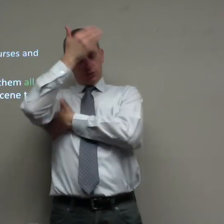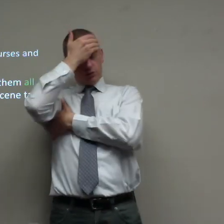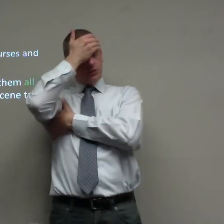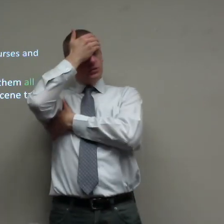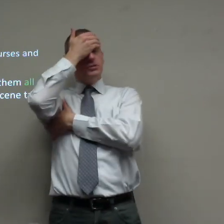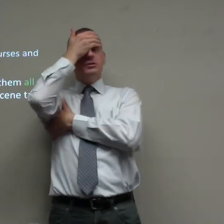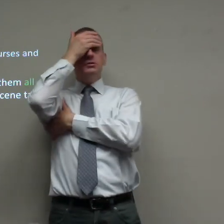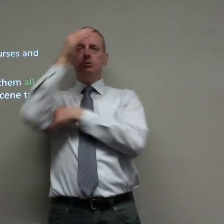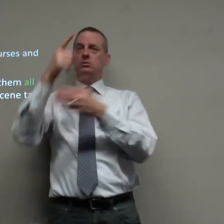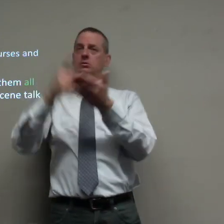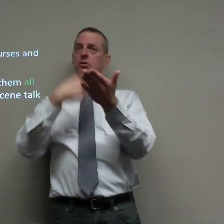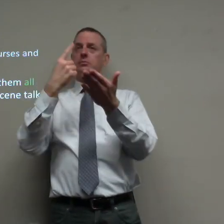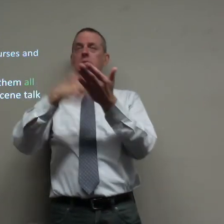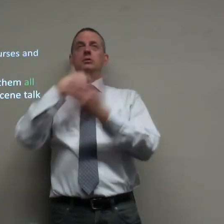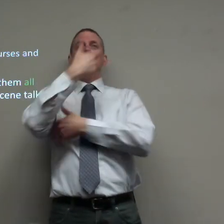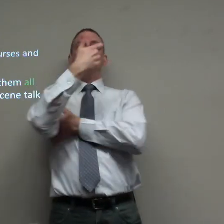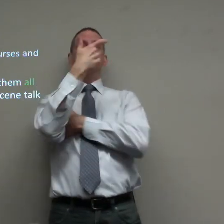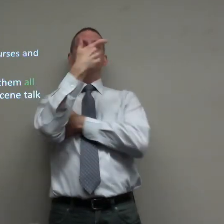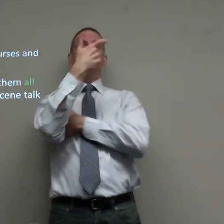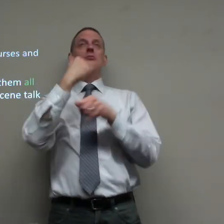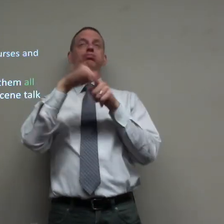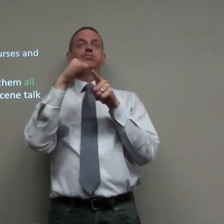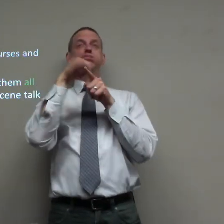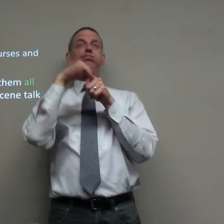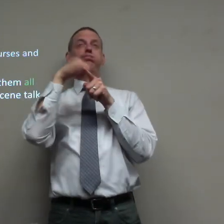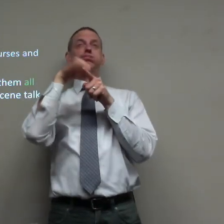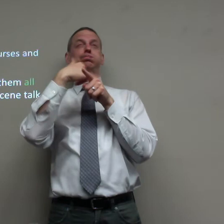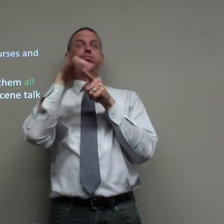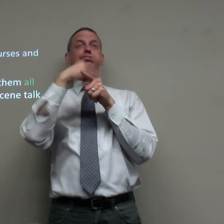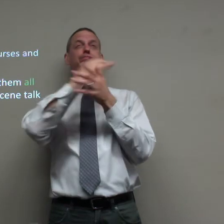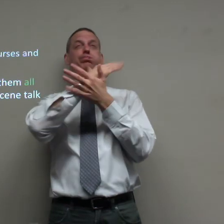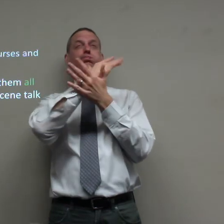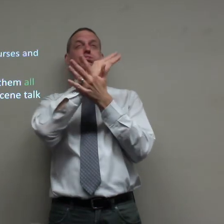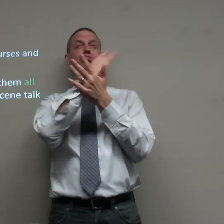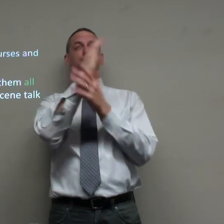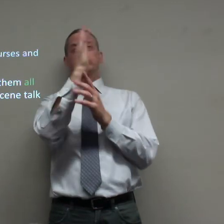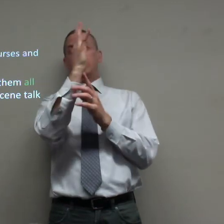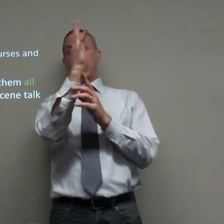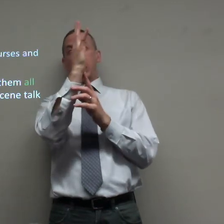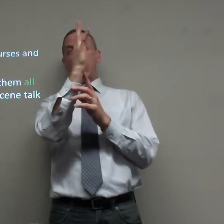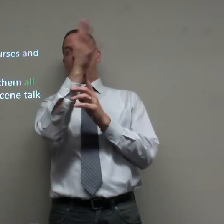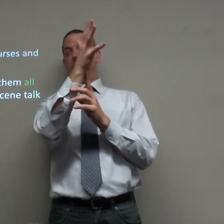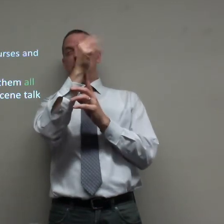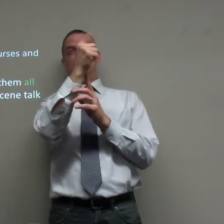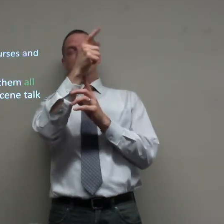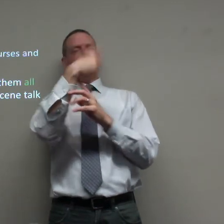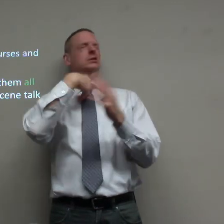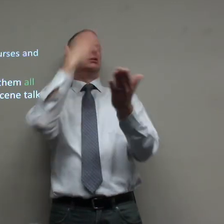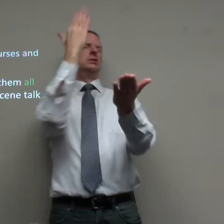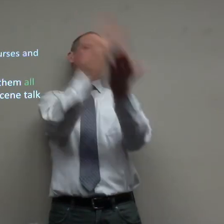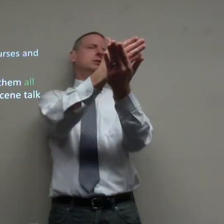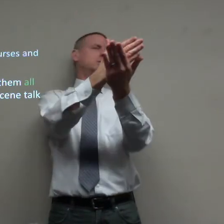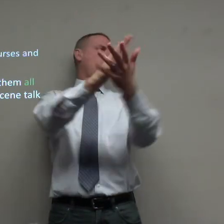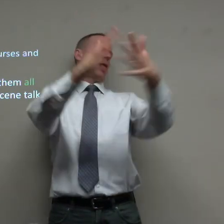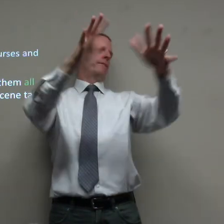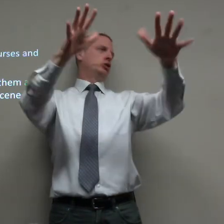movies have so much obscene I have to stop